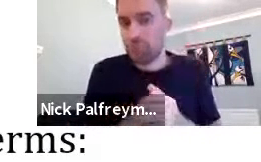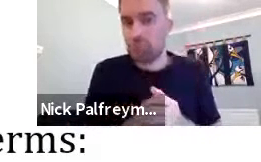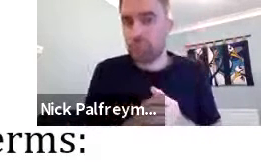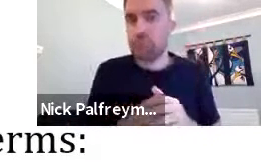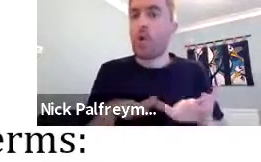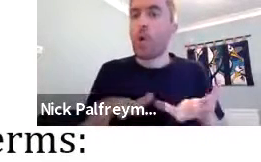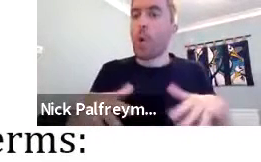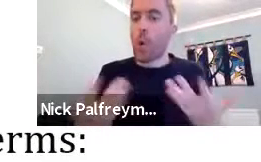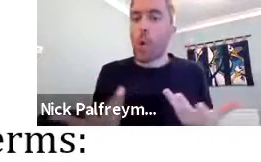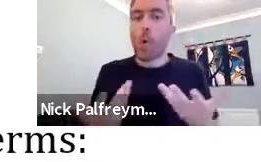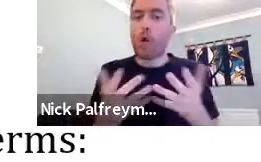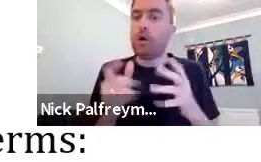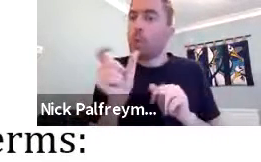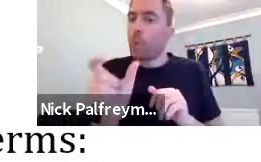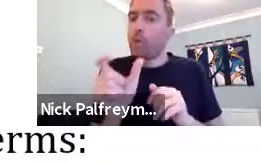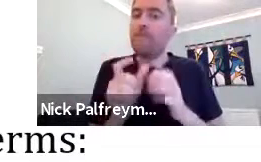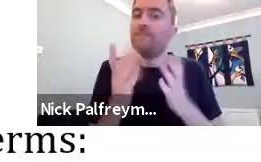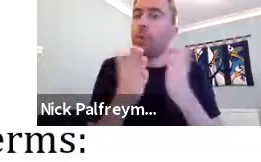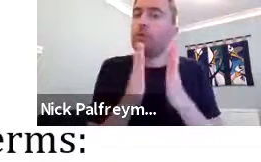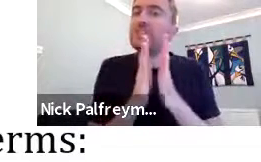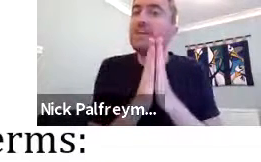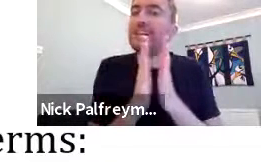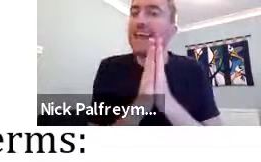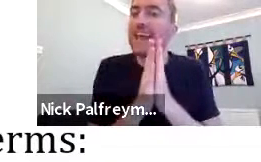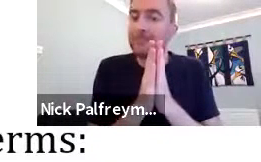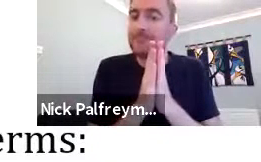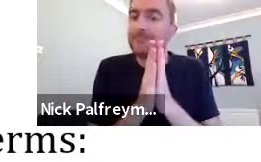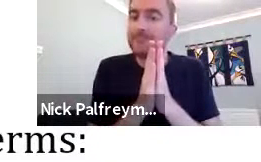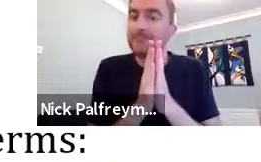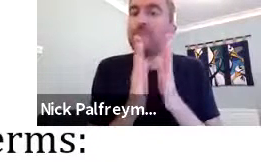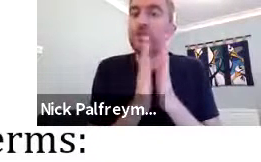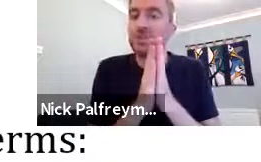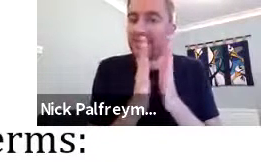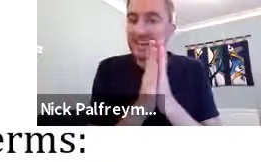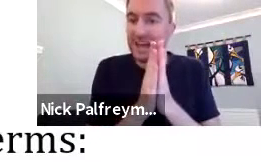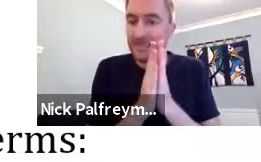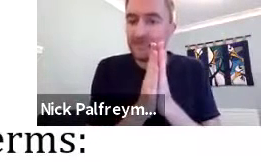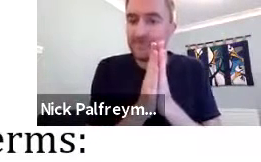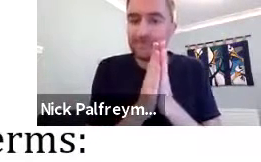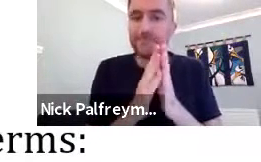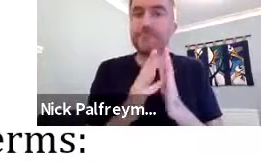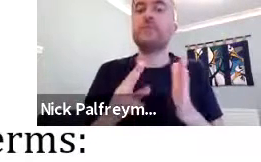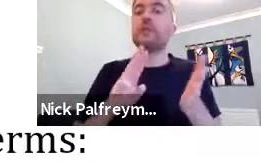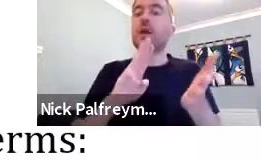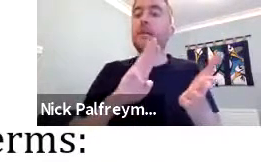So, T-M. Or the word Sunday.